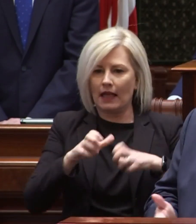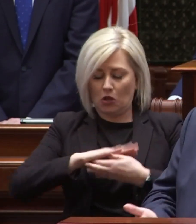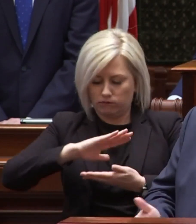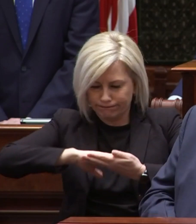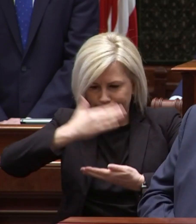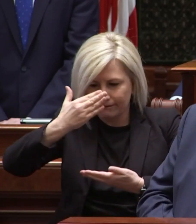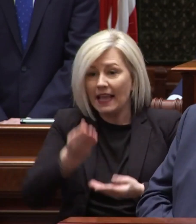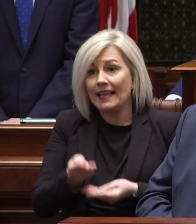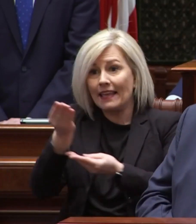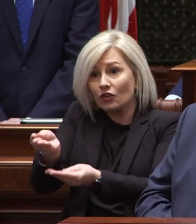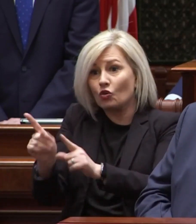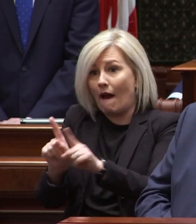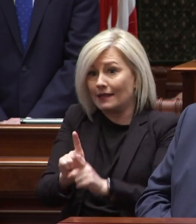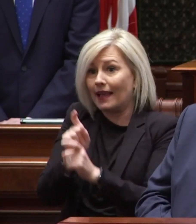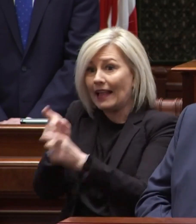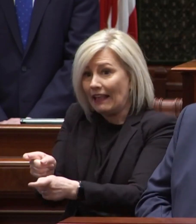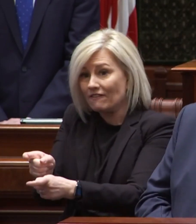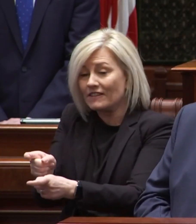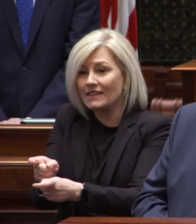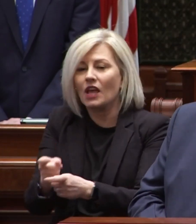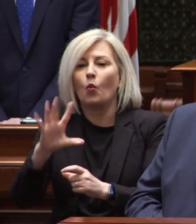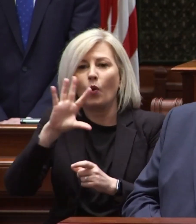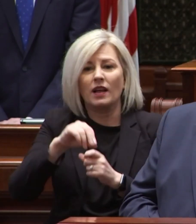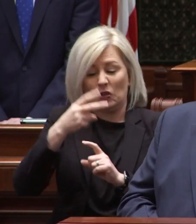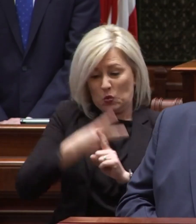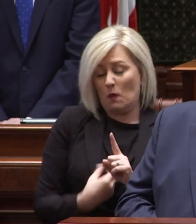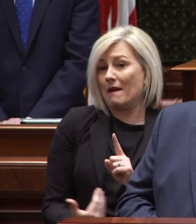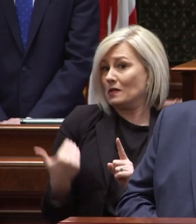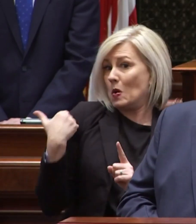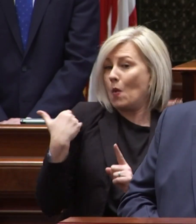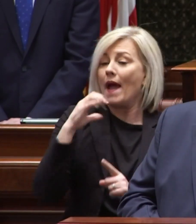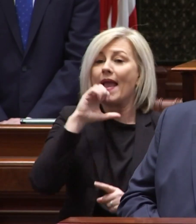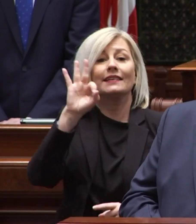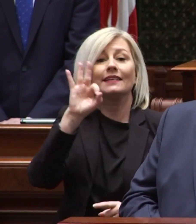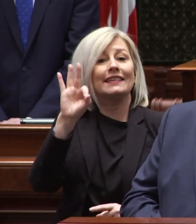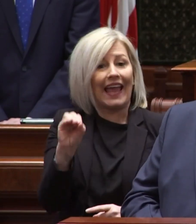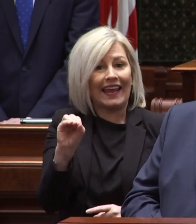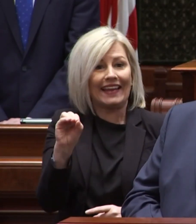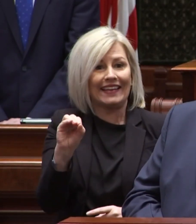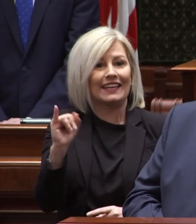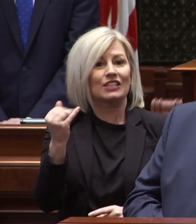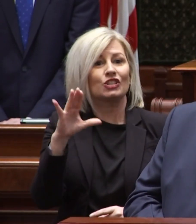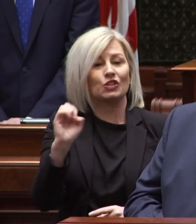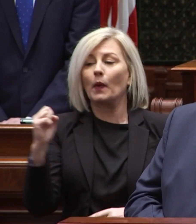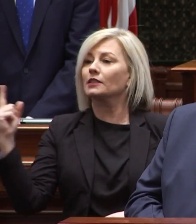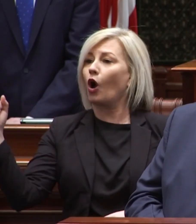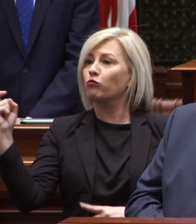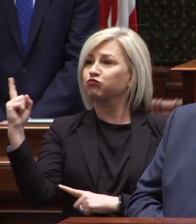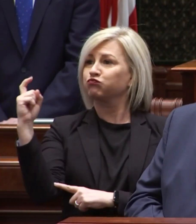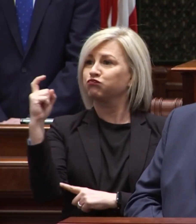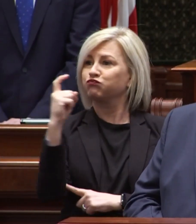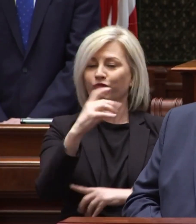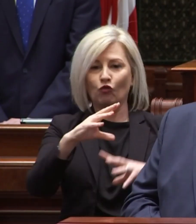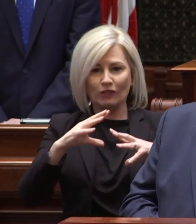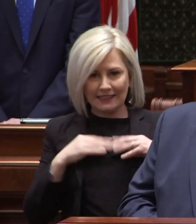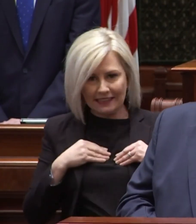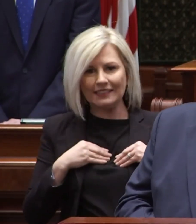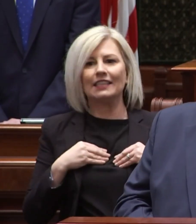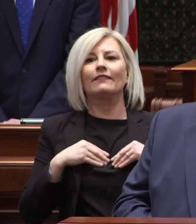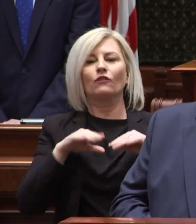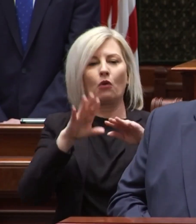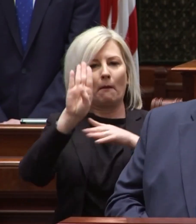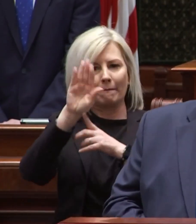a laptop given to her as a gift, and just two months ago, at age 90, Joyce walked across the stage to receive her